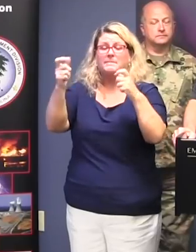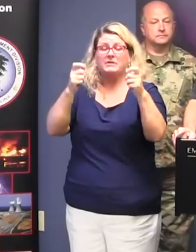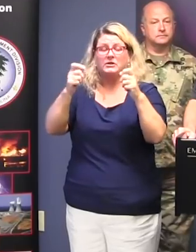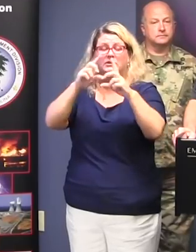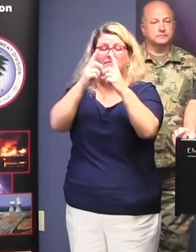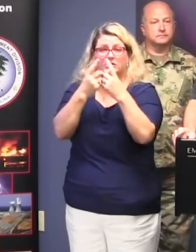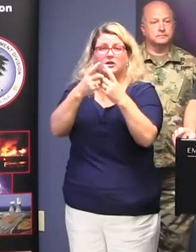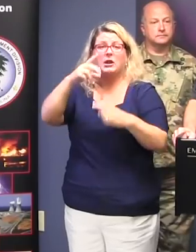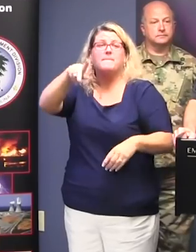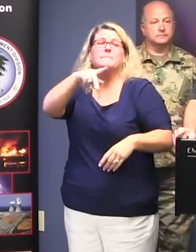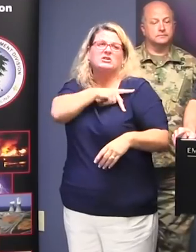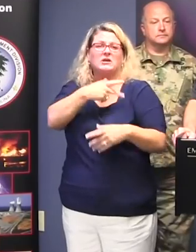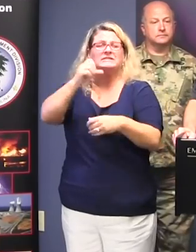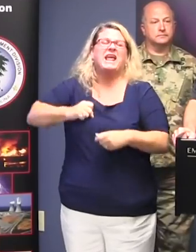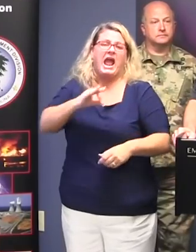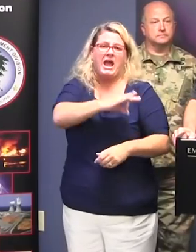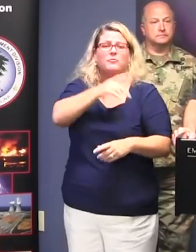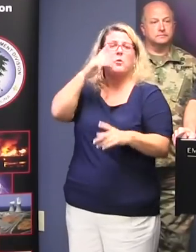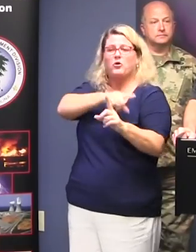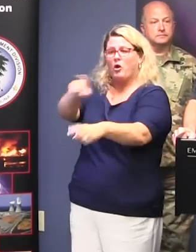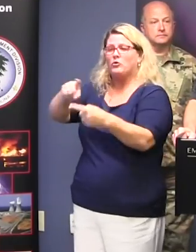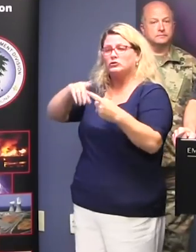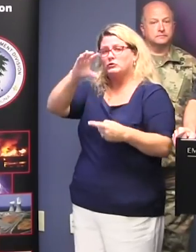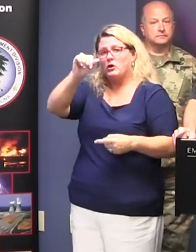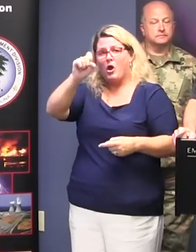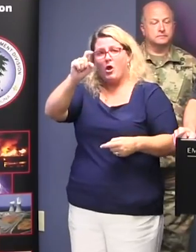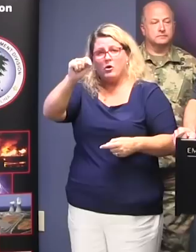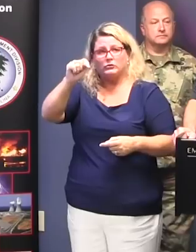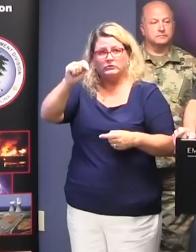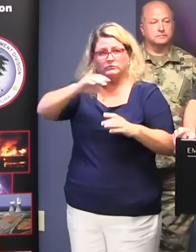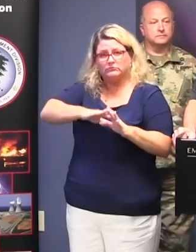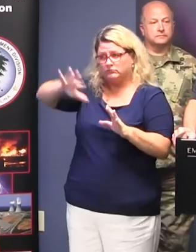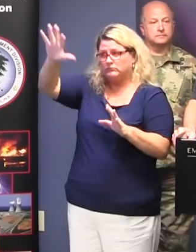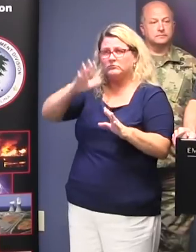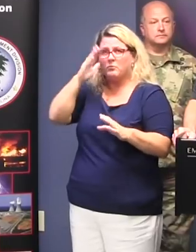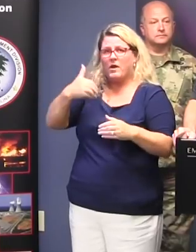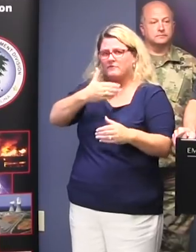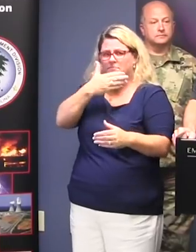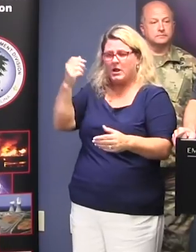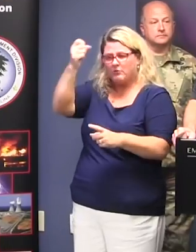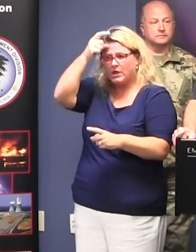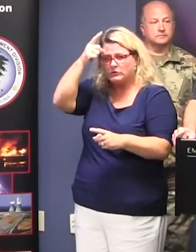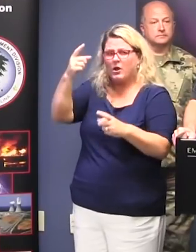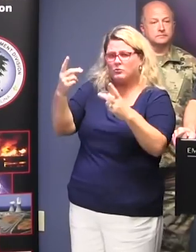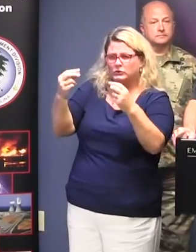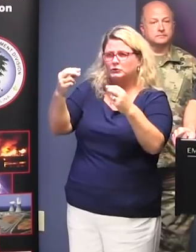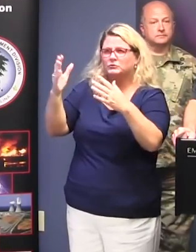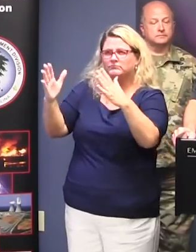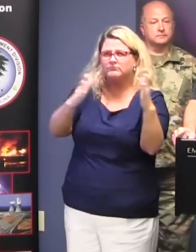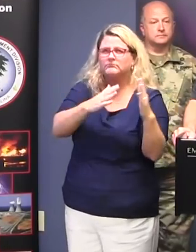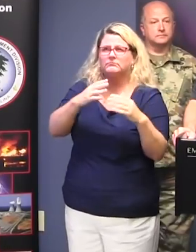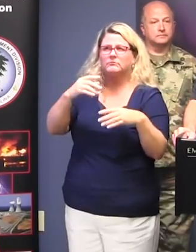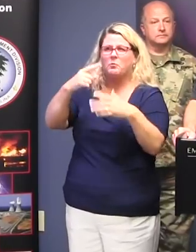to the coastal counties, so they'll be embedded with the Mercy Operations Center, so we'll have better coordination and understanding and situational